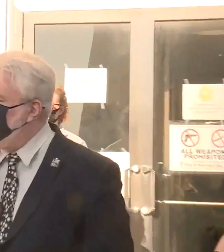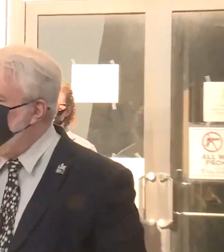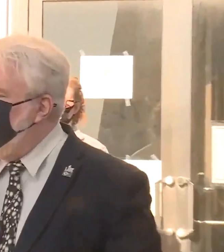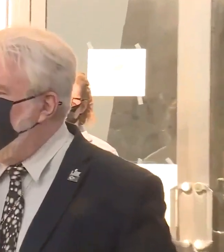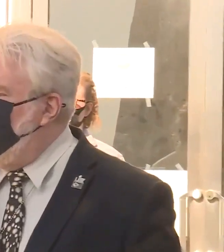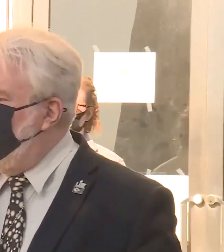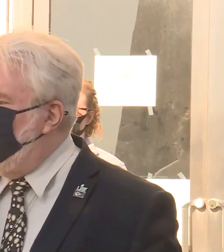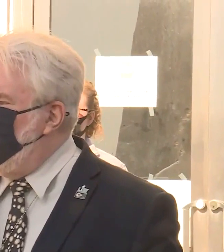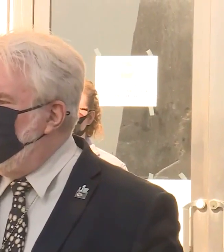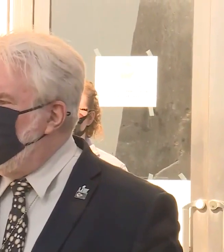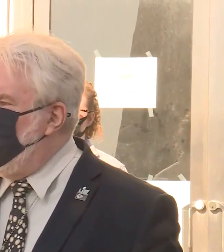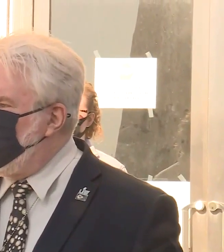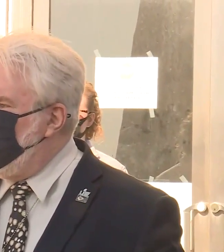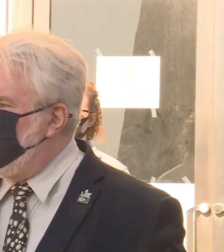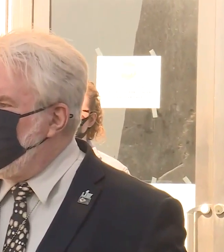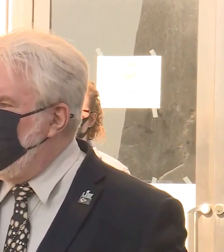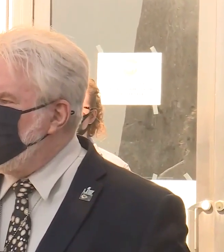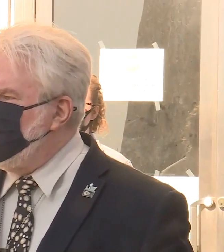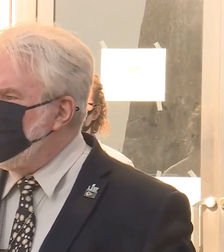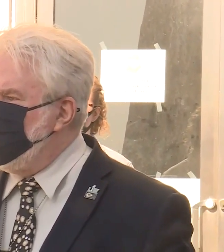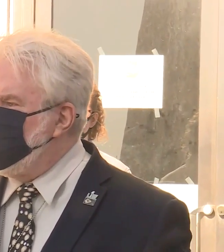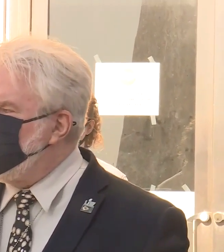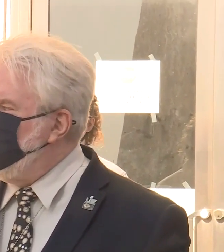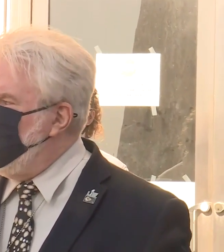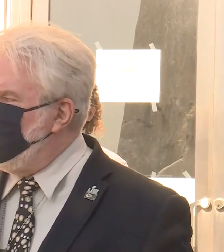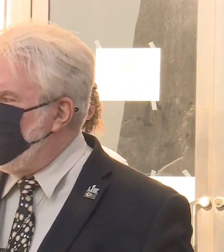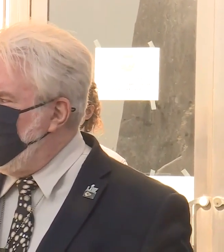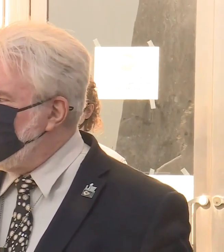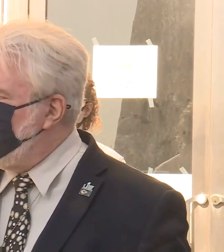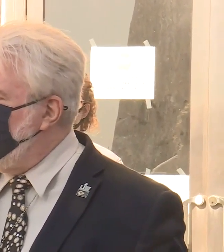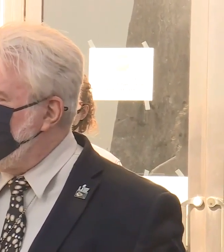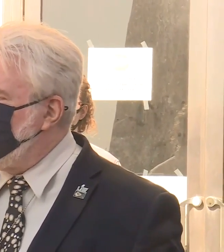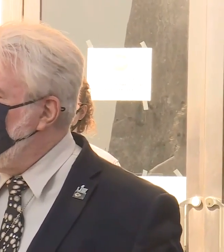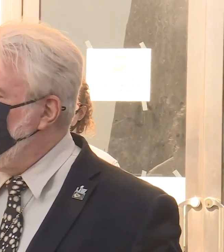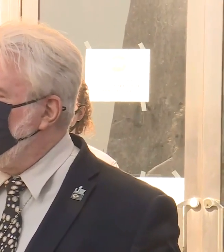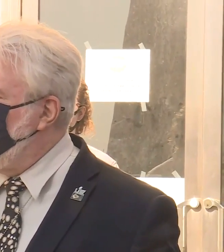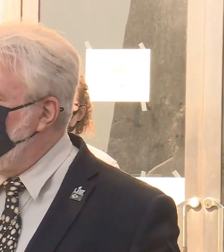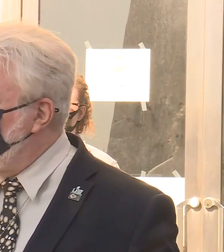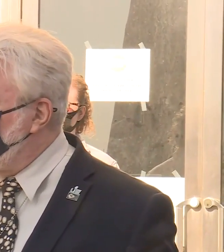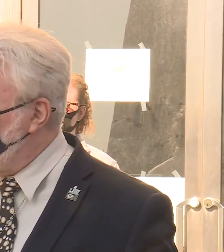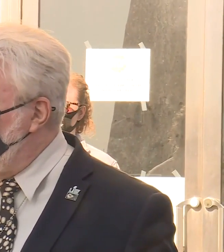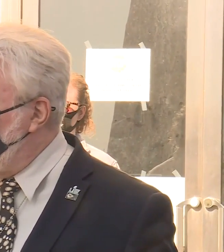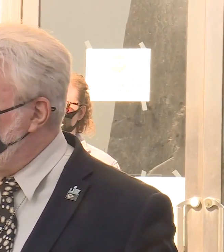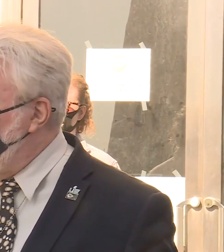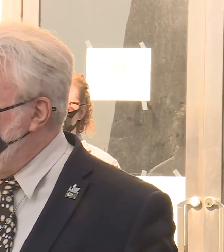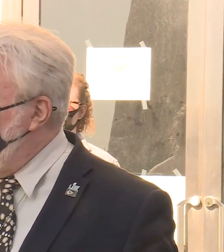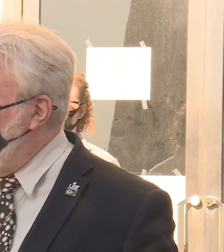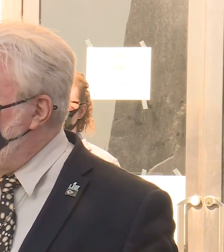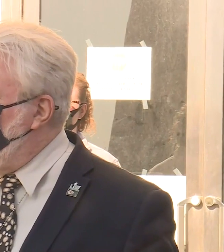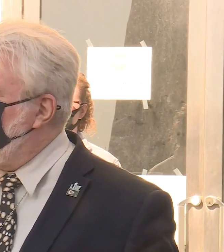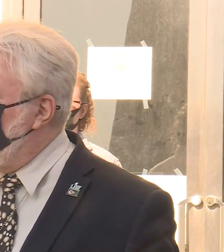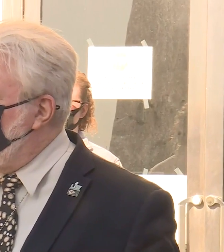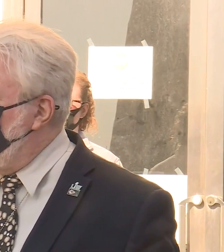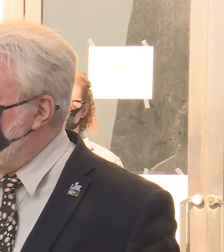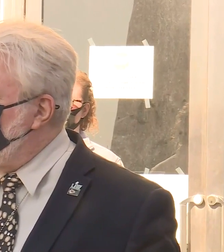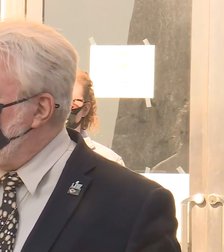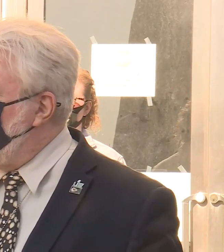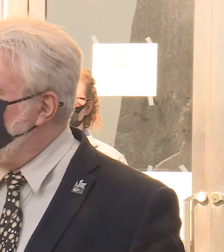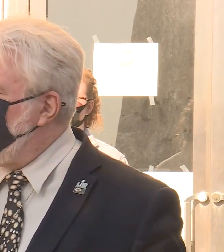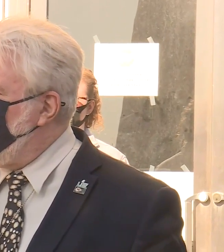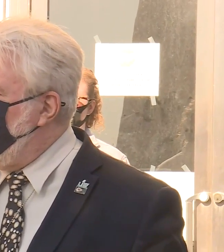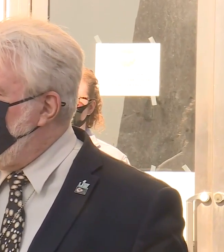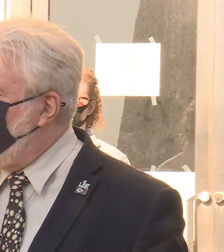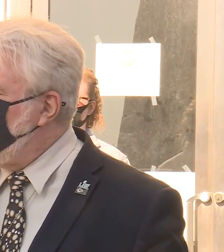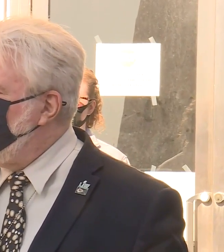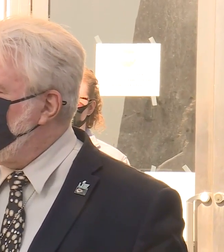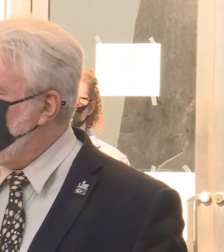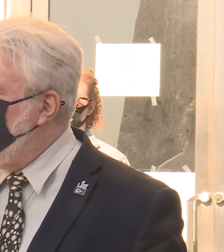members. We have a lot of congregations that are submitting plans to us and we will review those plans and work with them to try